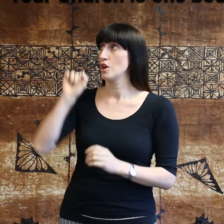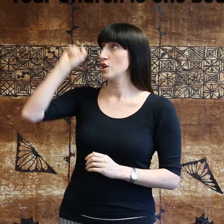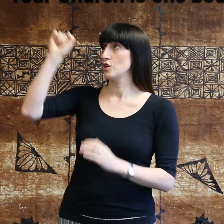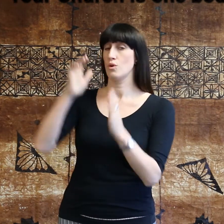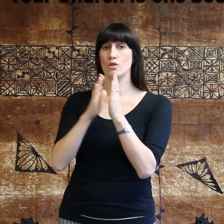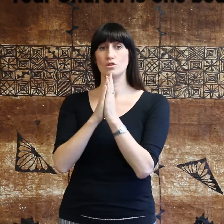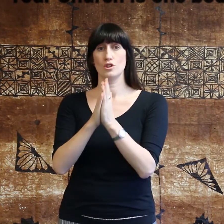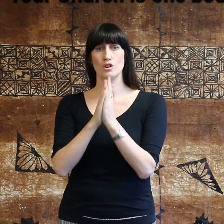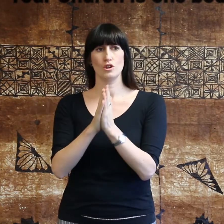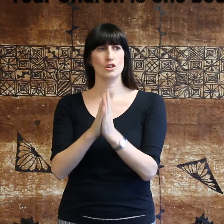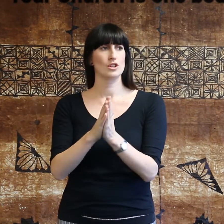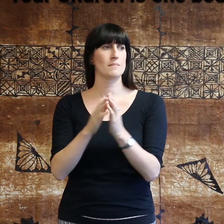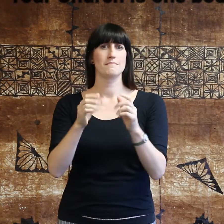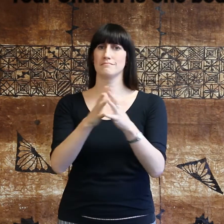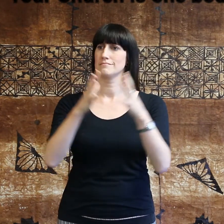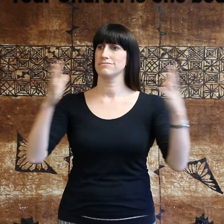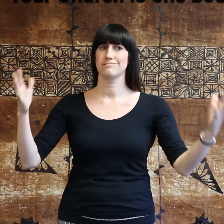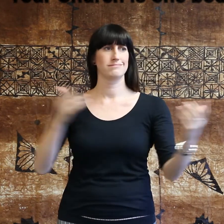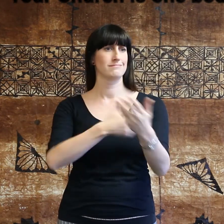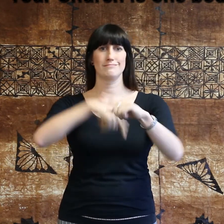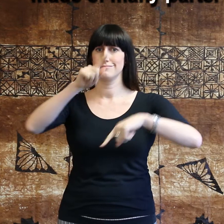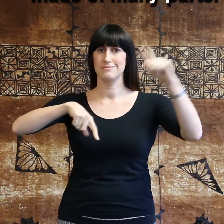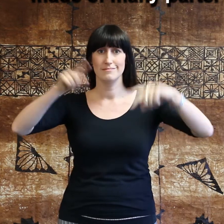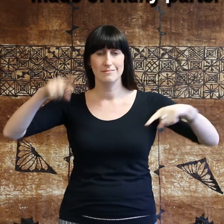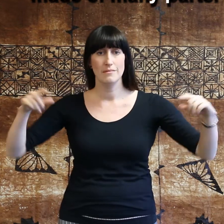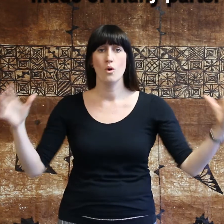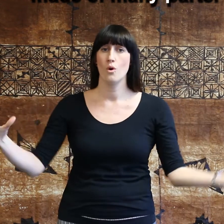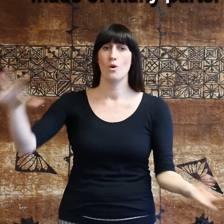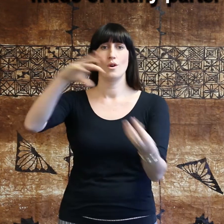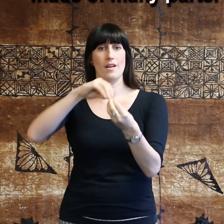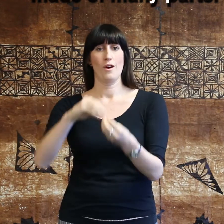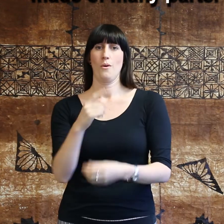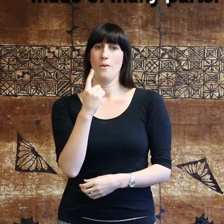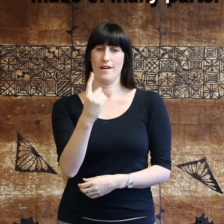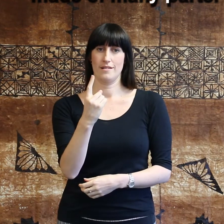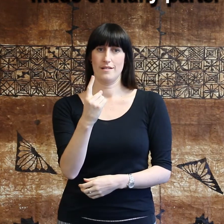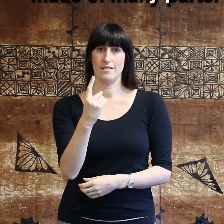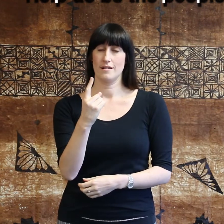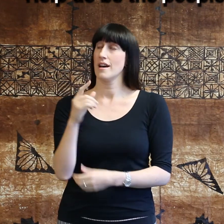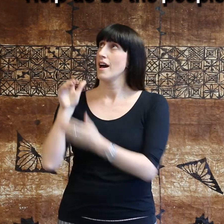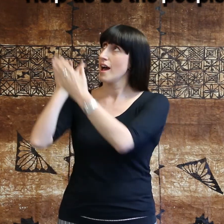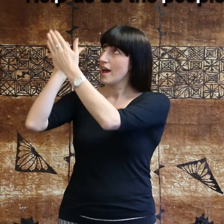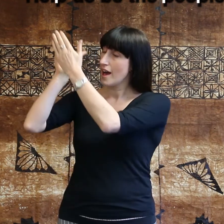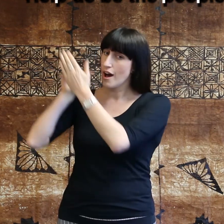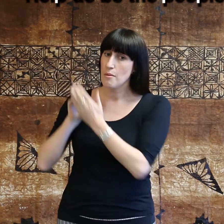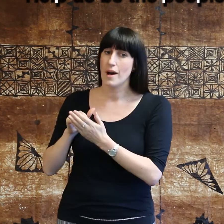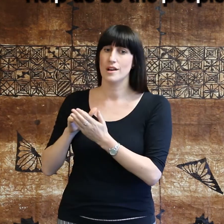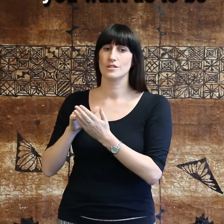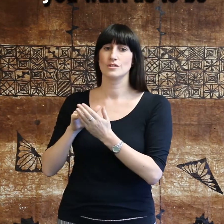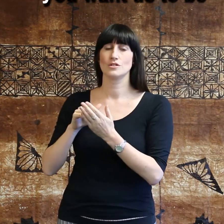Your church is one body, made of many parts. Help us be the people you want